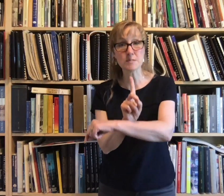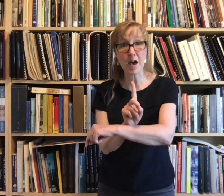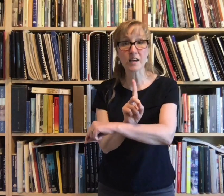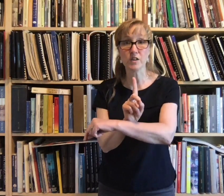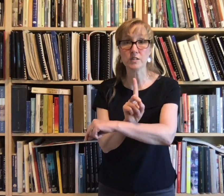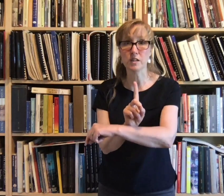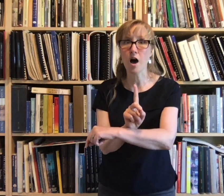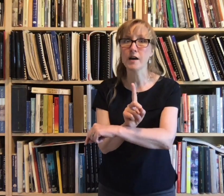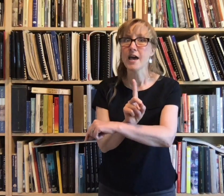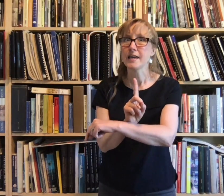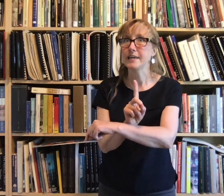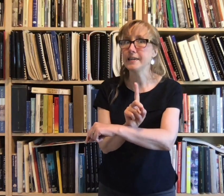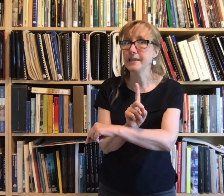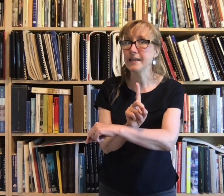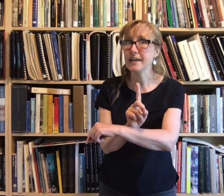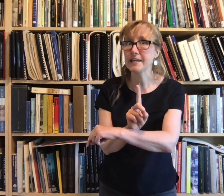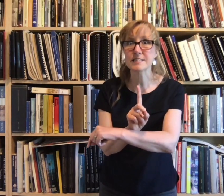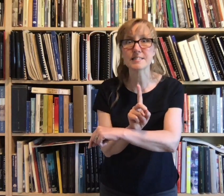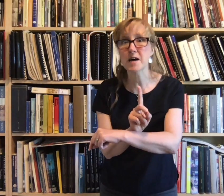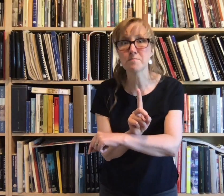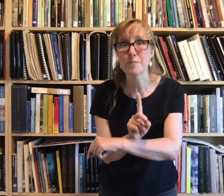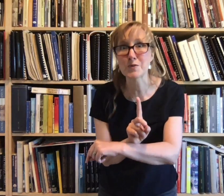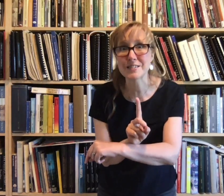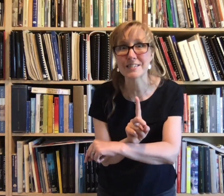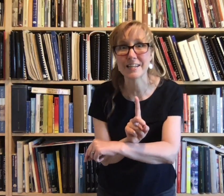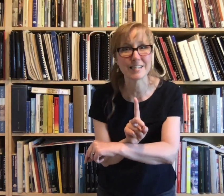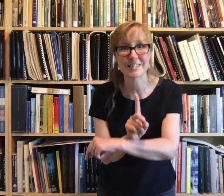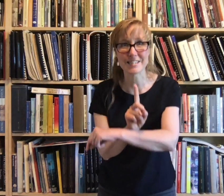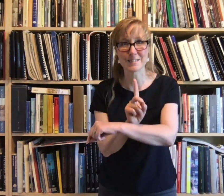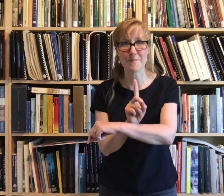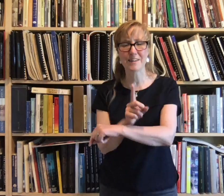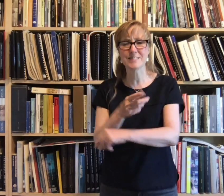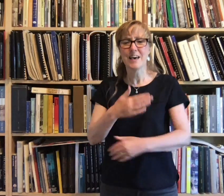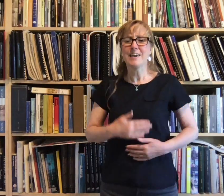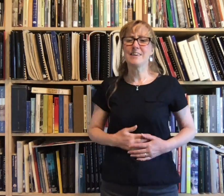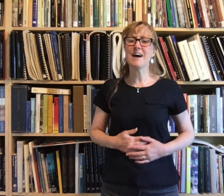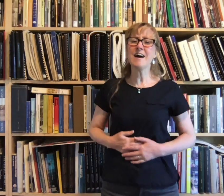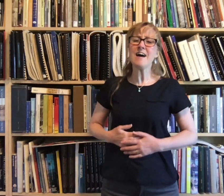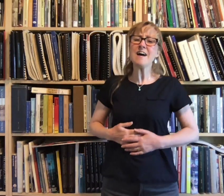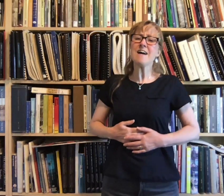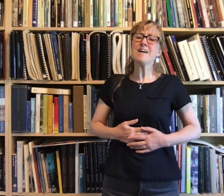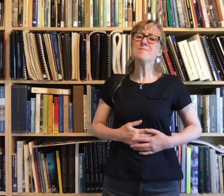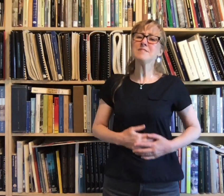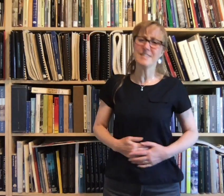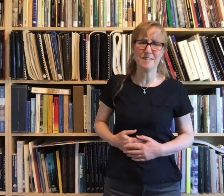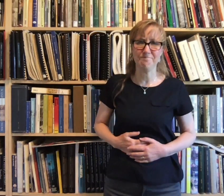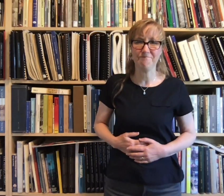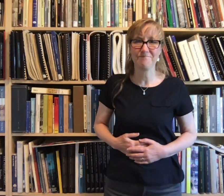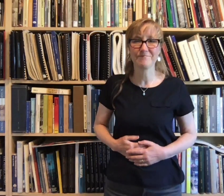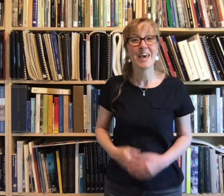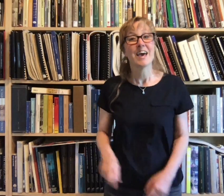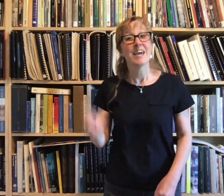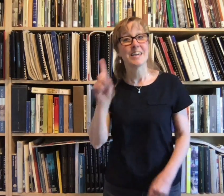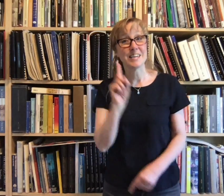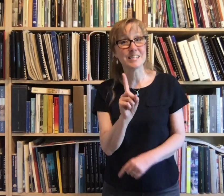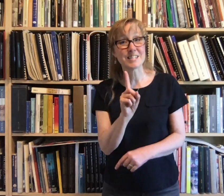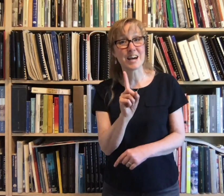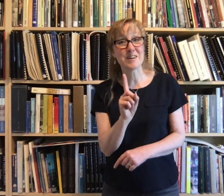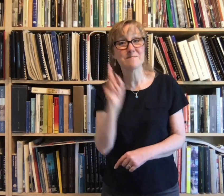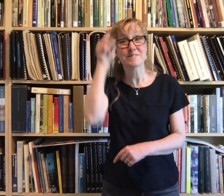speckled log eating some most delicious bugs. Yum, yum. He jumped